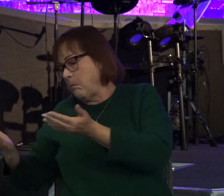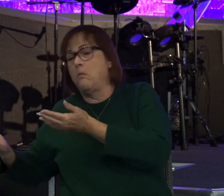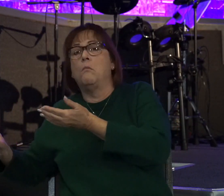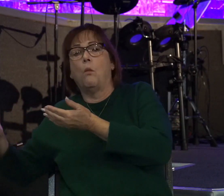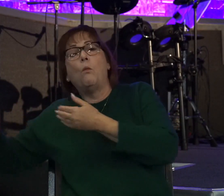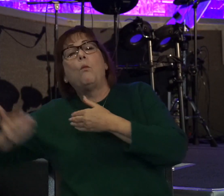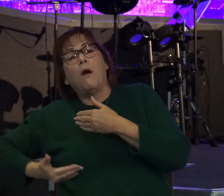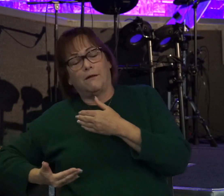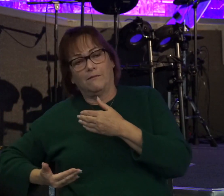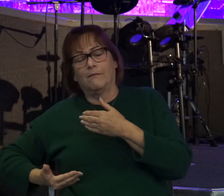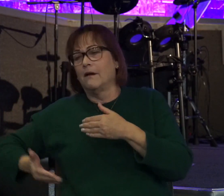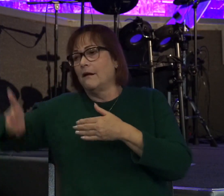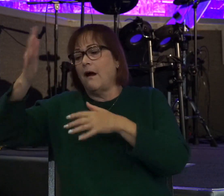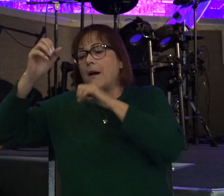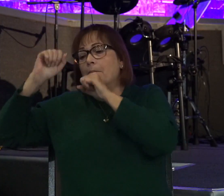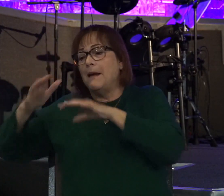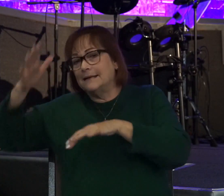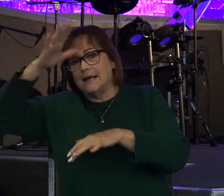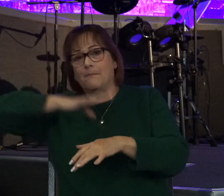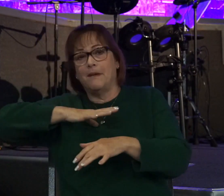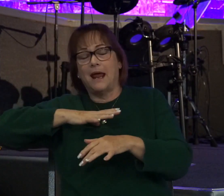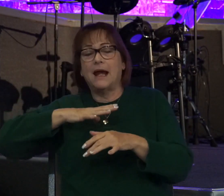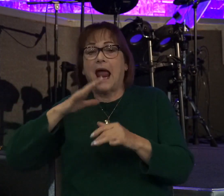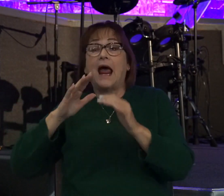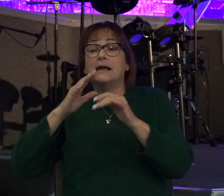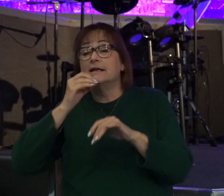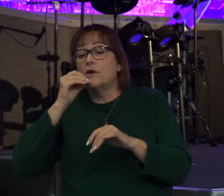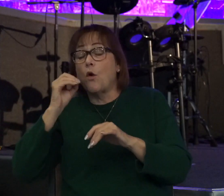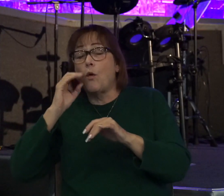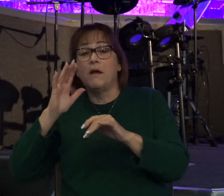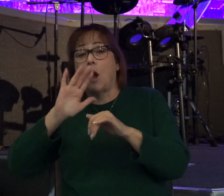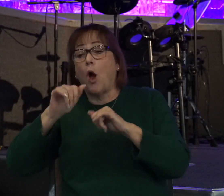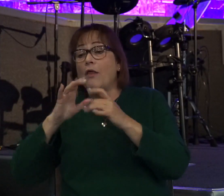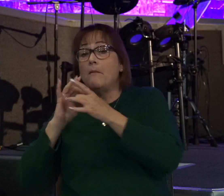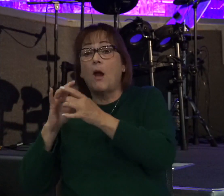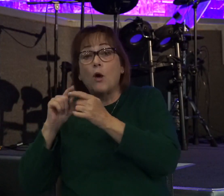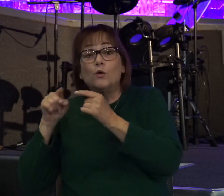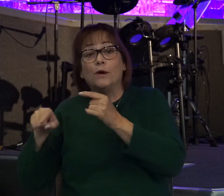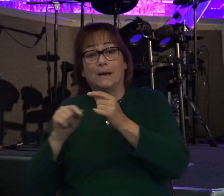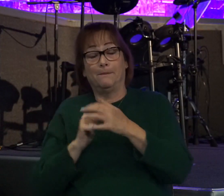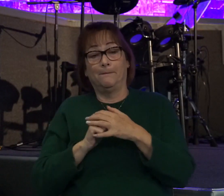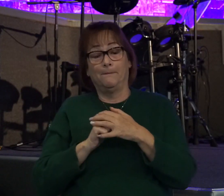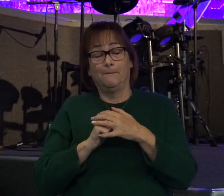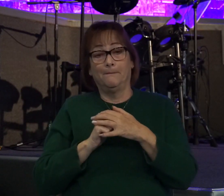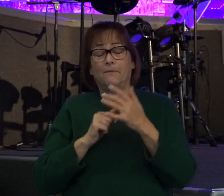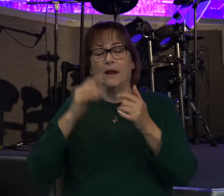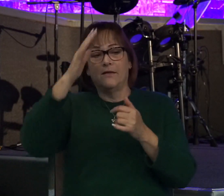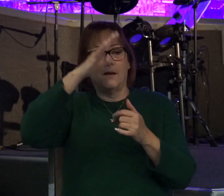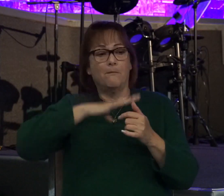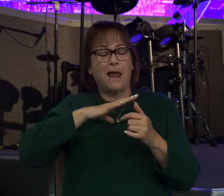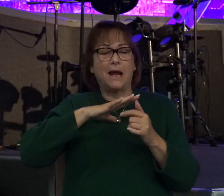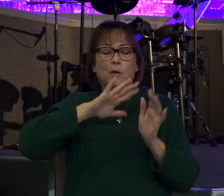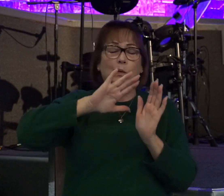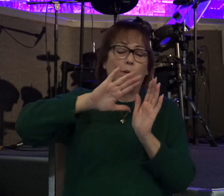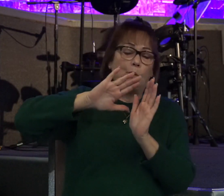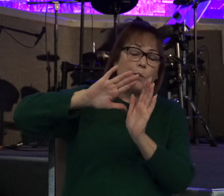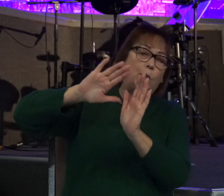God blessed that man and his home and all that belonged to him. And the man who pushed God away saw